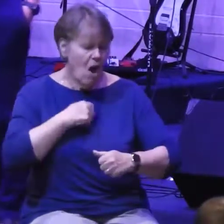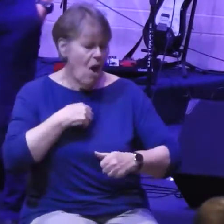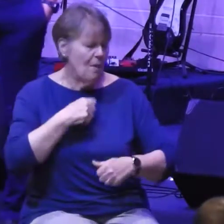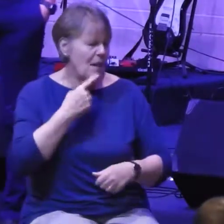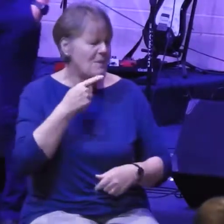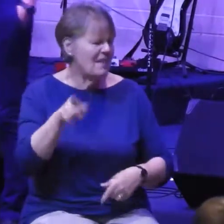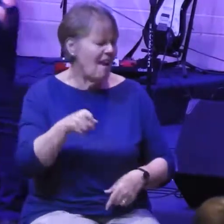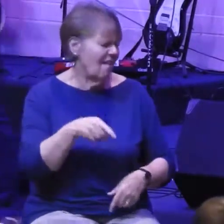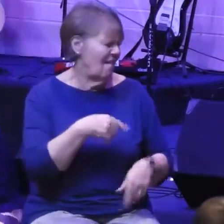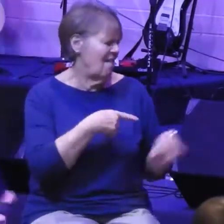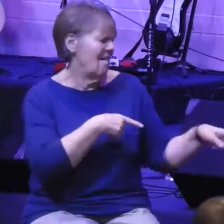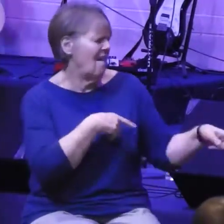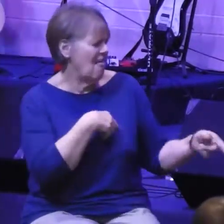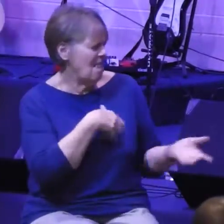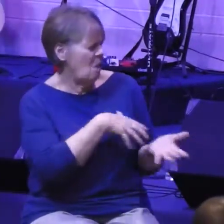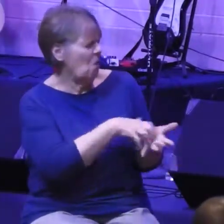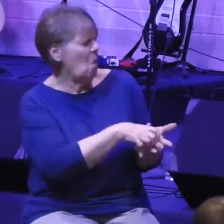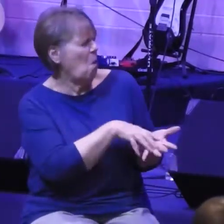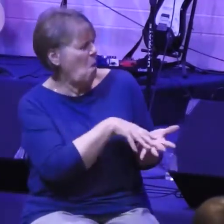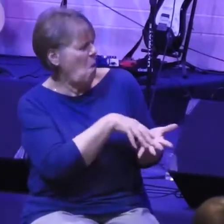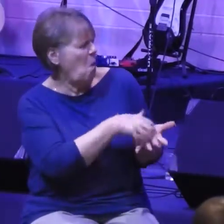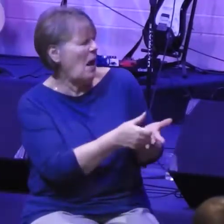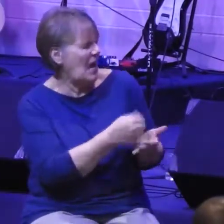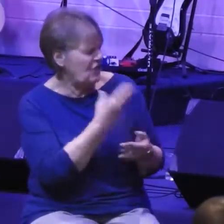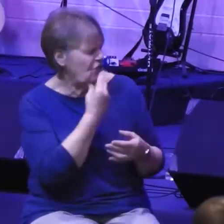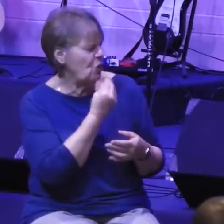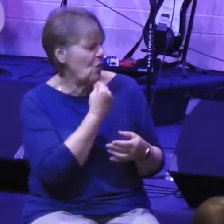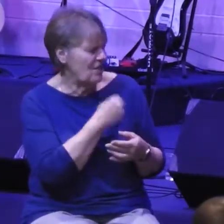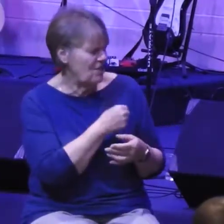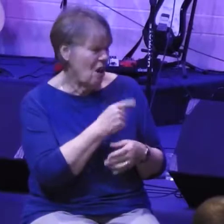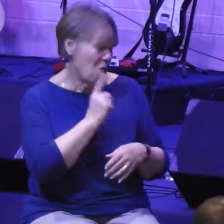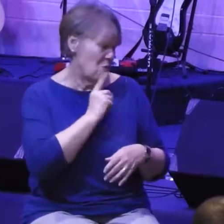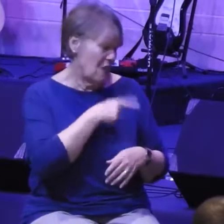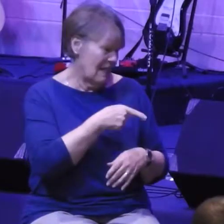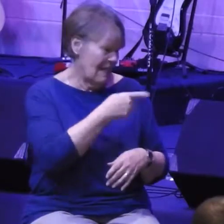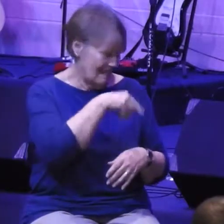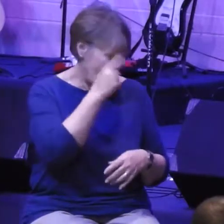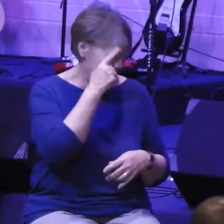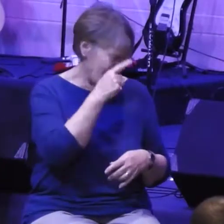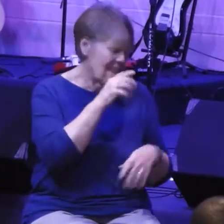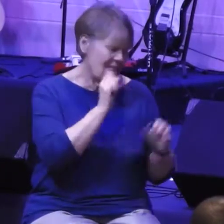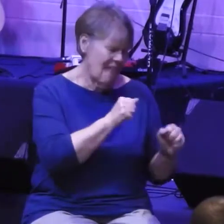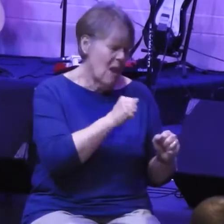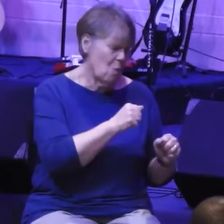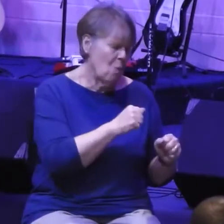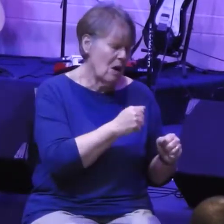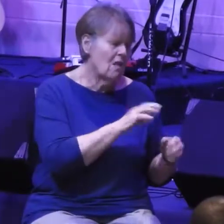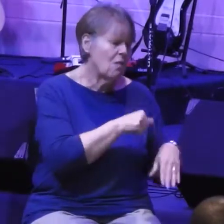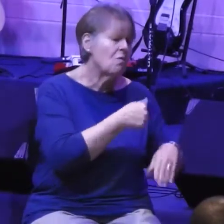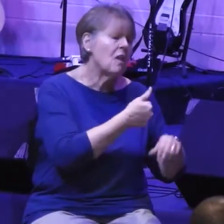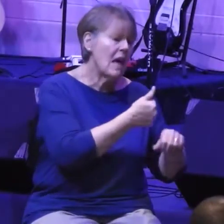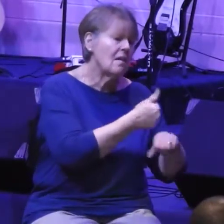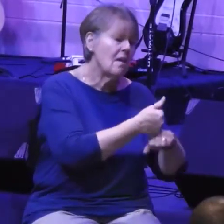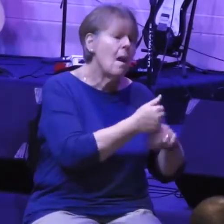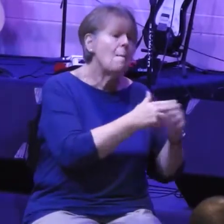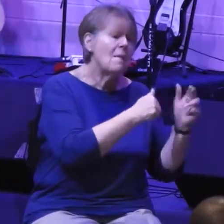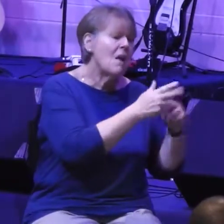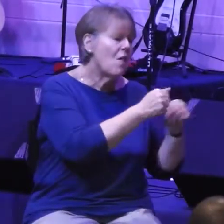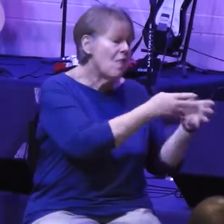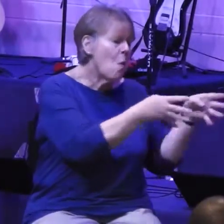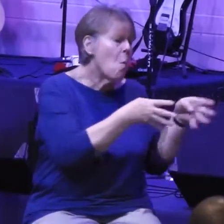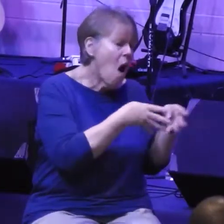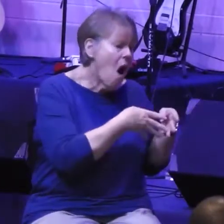those feeble Jews doing? Will they restore their wall? Will they offer sacrifices? Will they finish in a day?